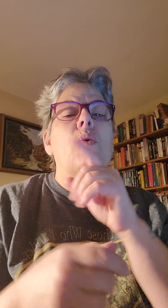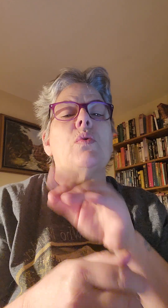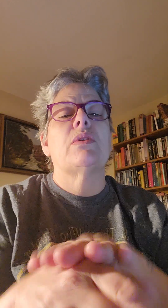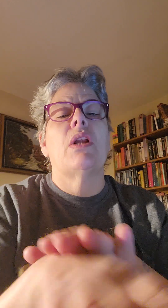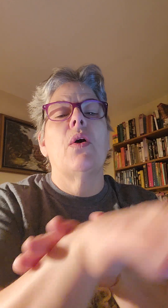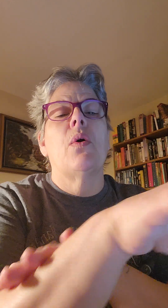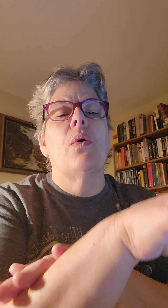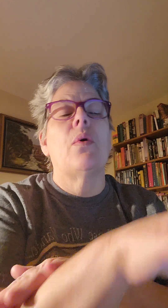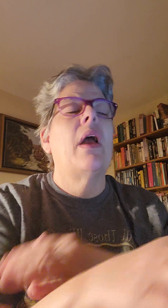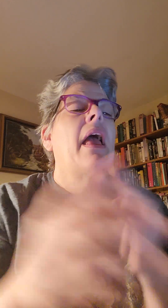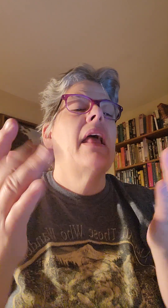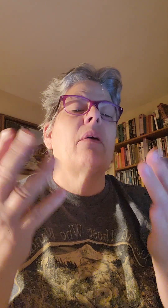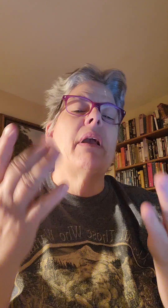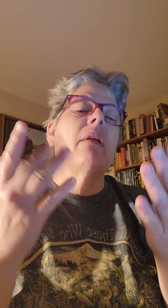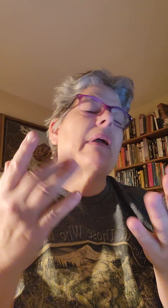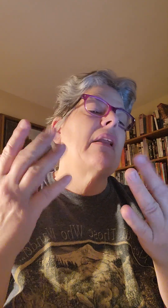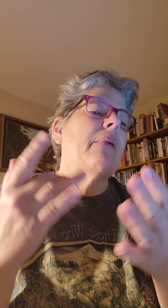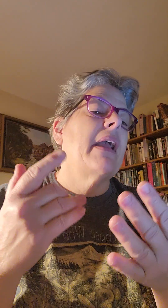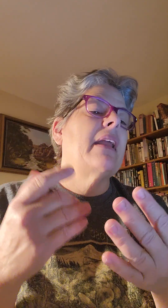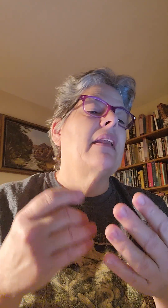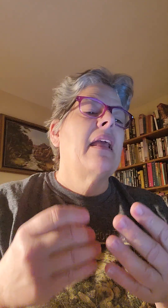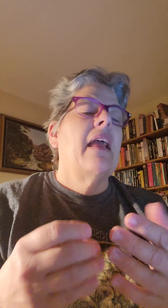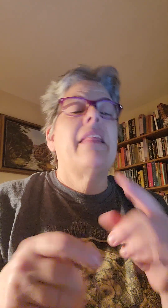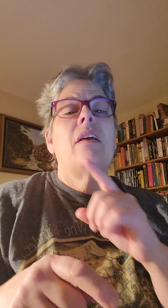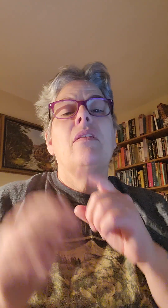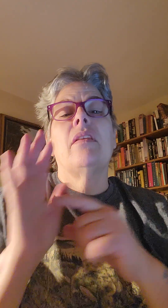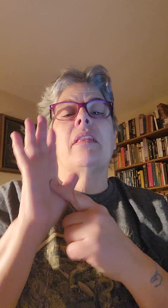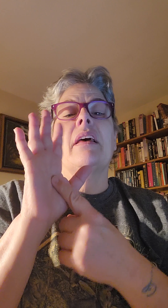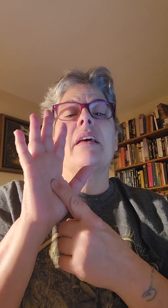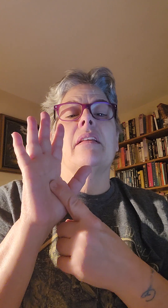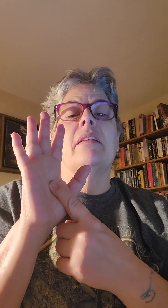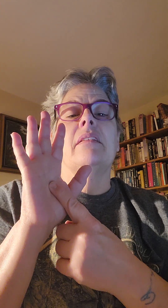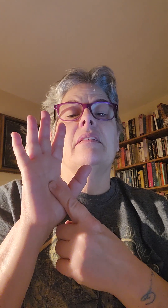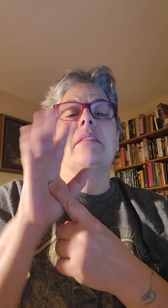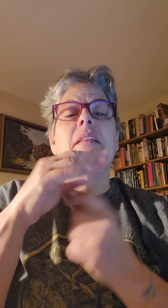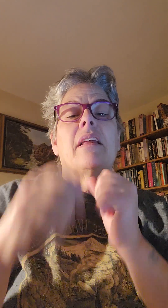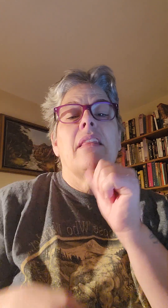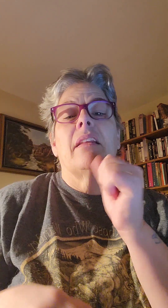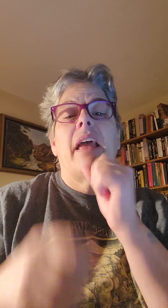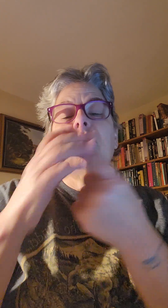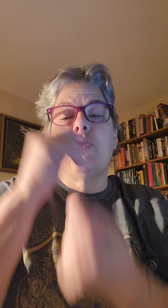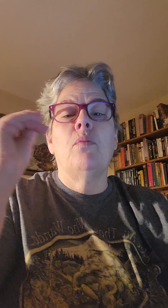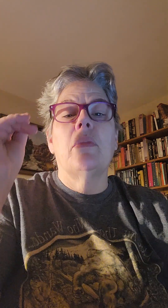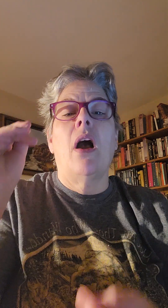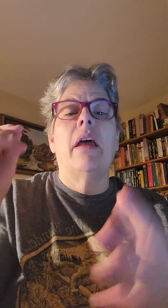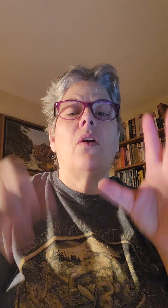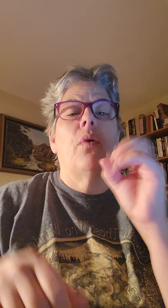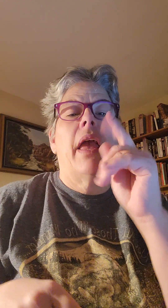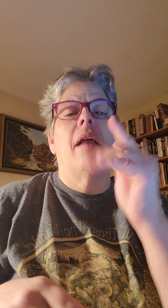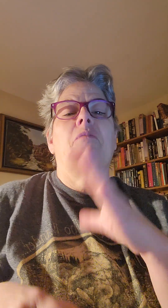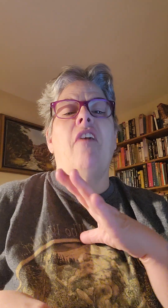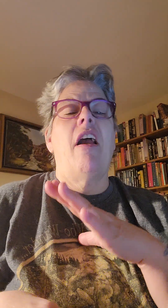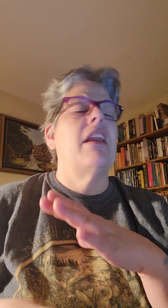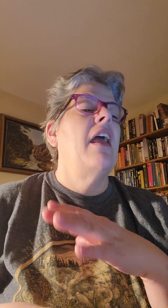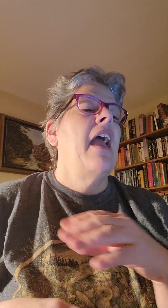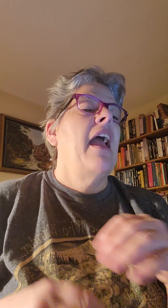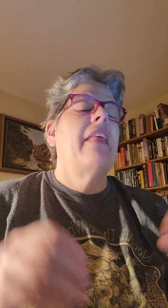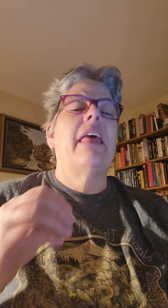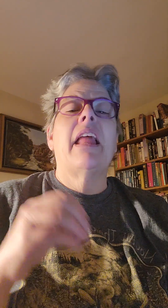slow. And wait, and I wait, and I wait. And then the, the, the light gone. Okay. I'm fine. And then I